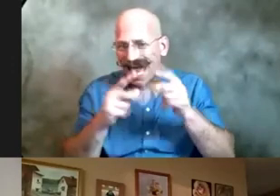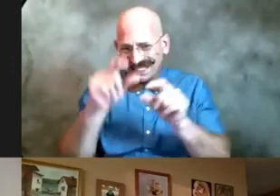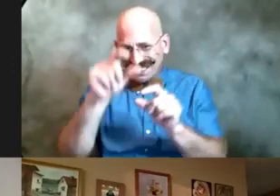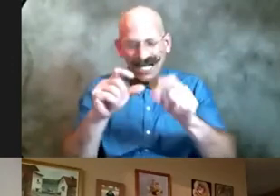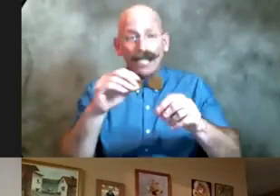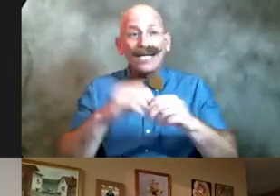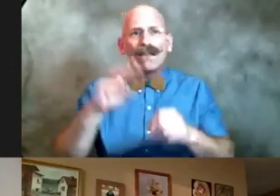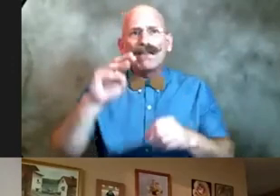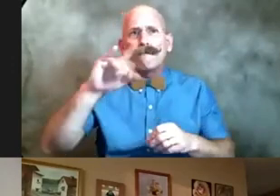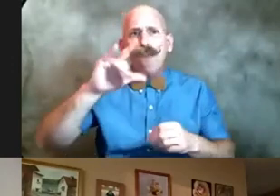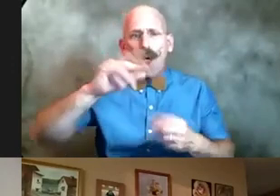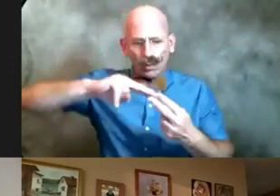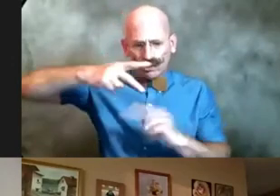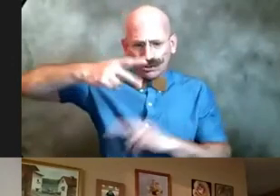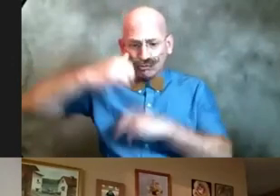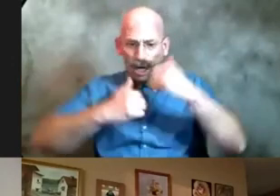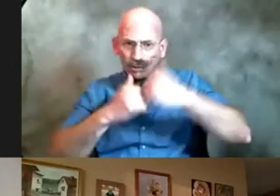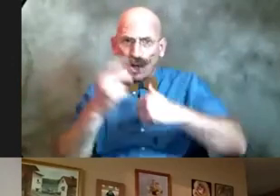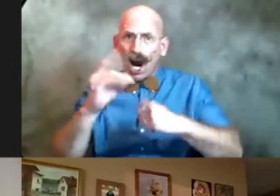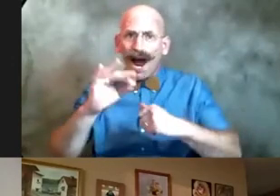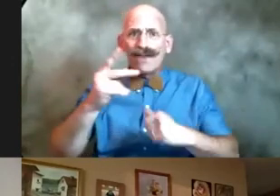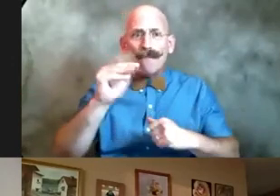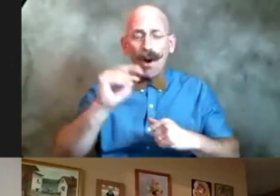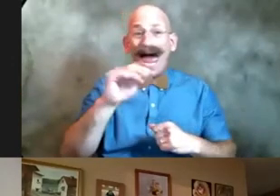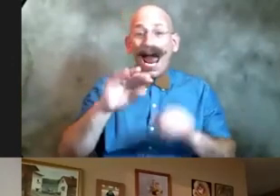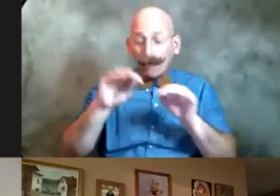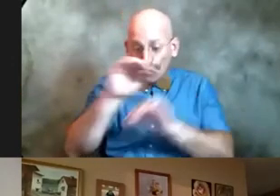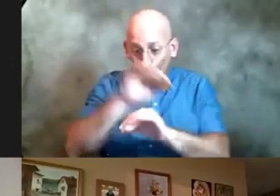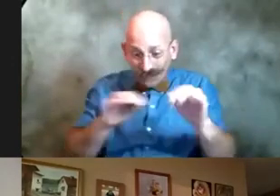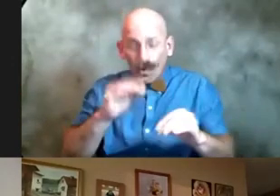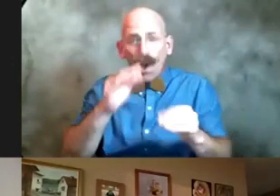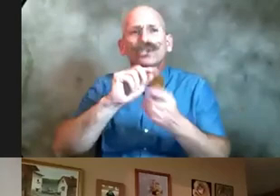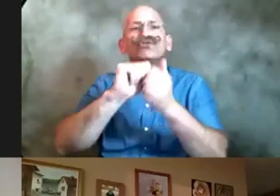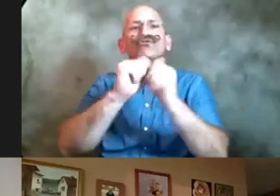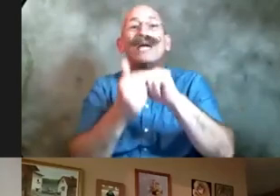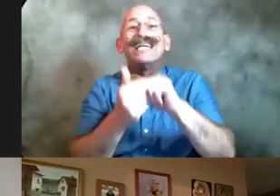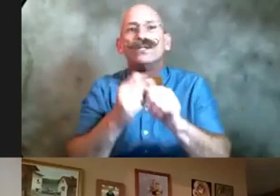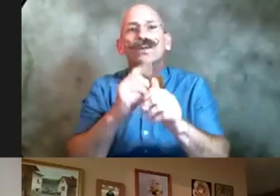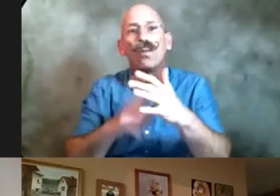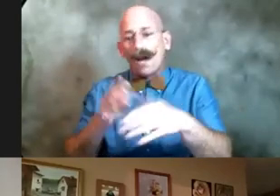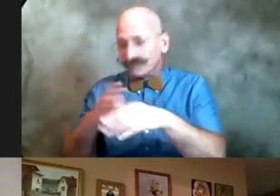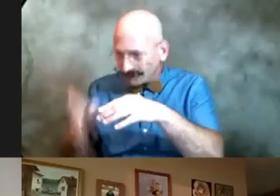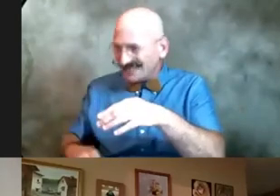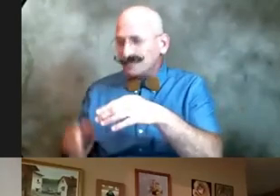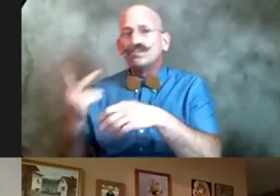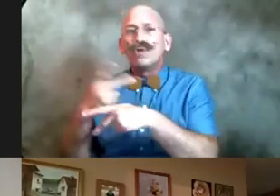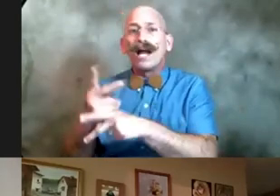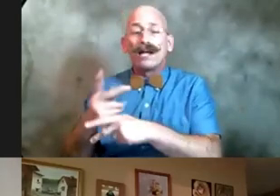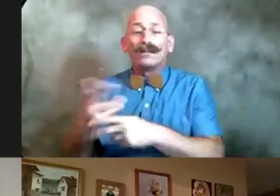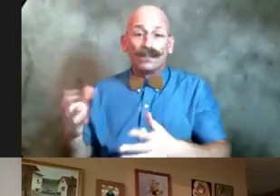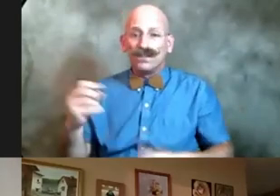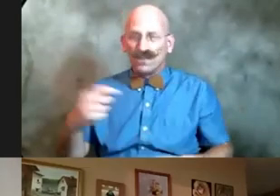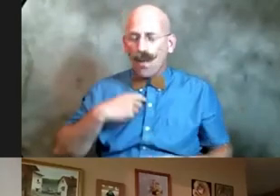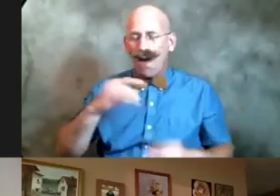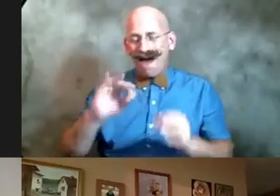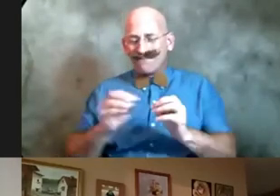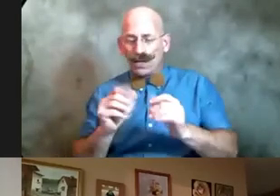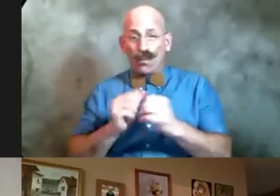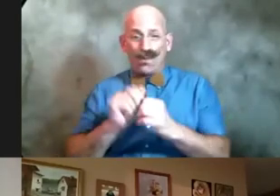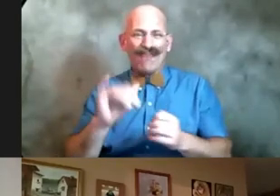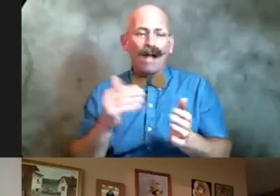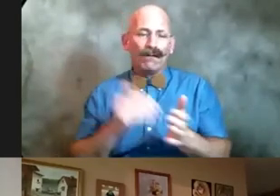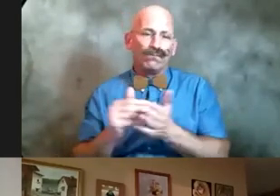so moving them around you know can change the compound it changes what comes out as the end product so i fiddle with that a lot